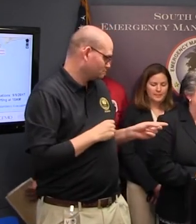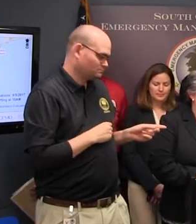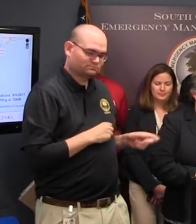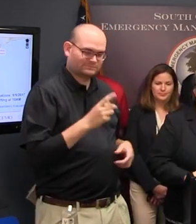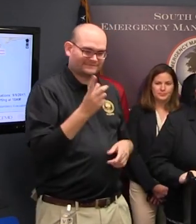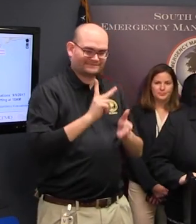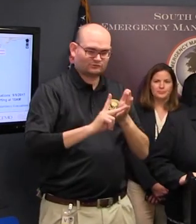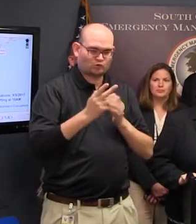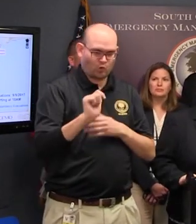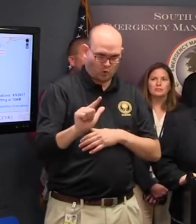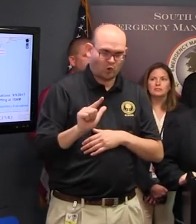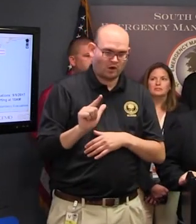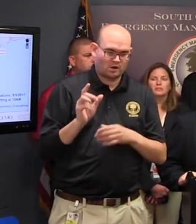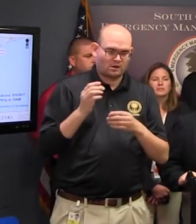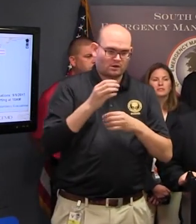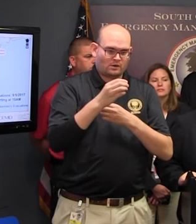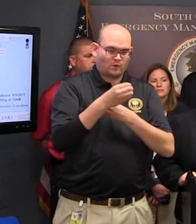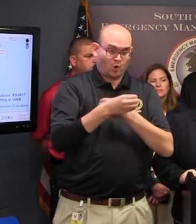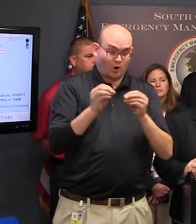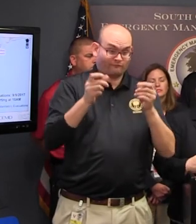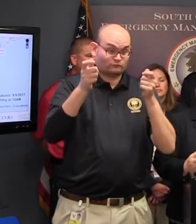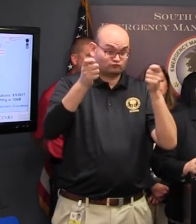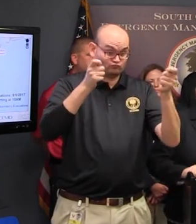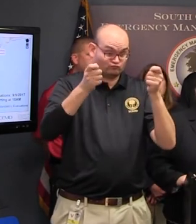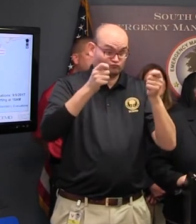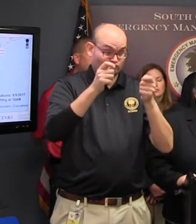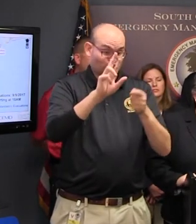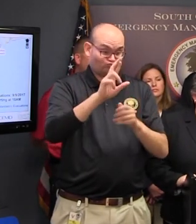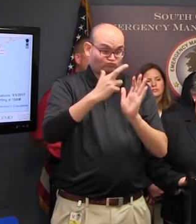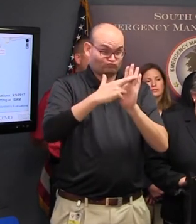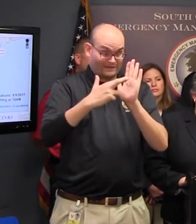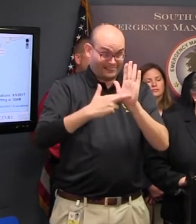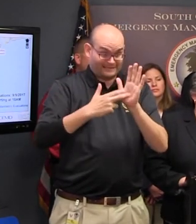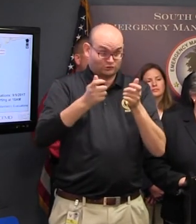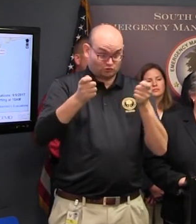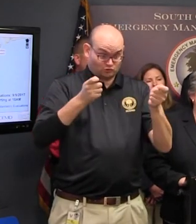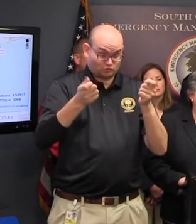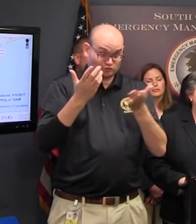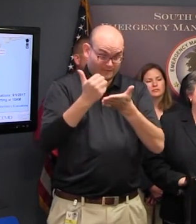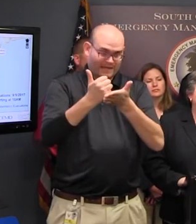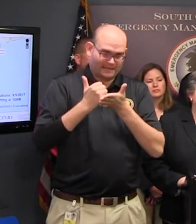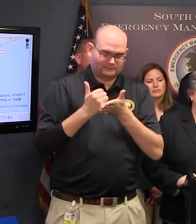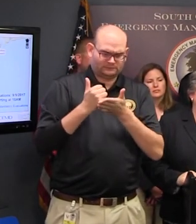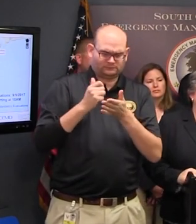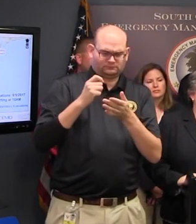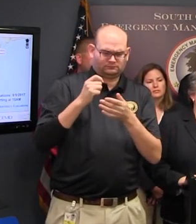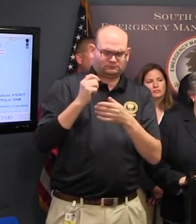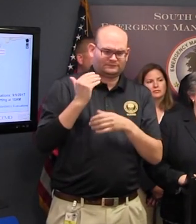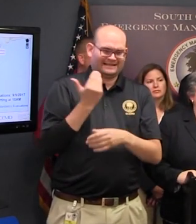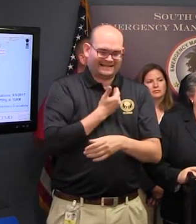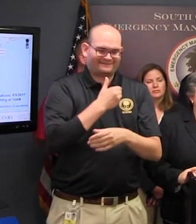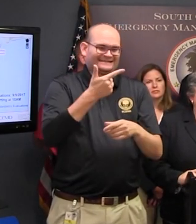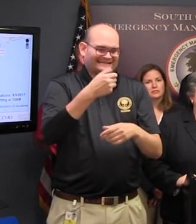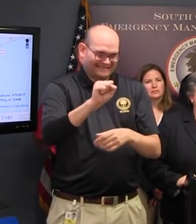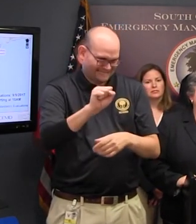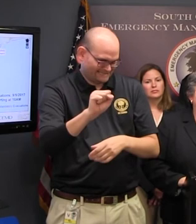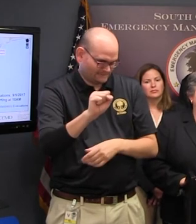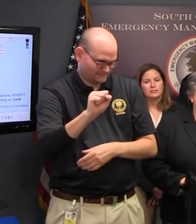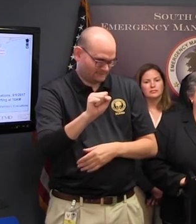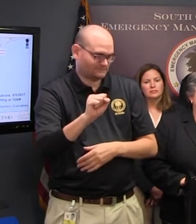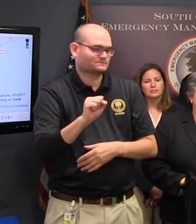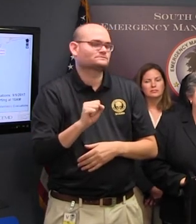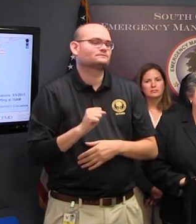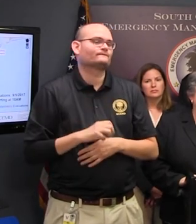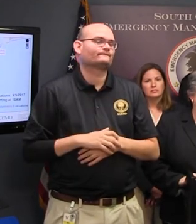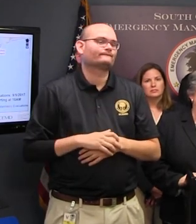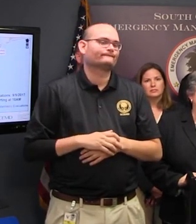Office of Regulatory Services Who assist our gas suppliers in the state With regards to route planning to